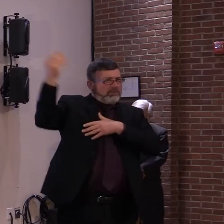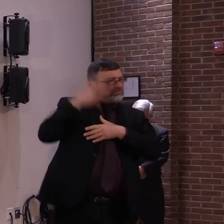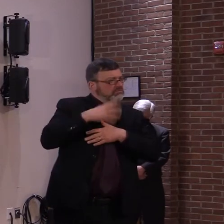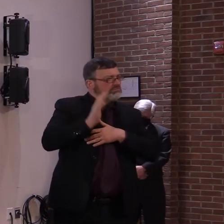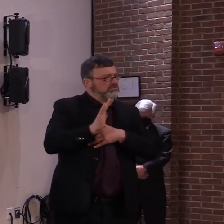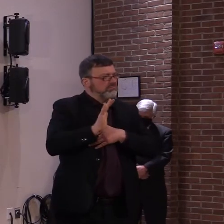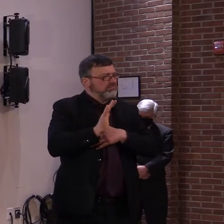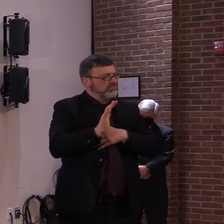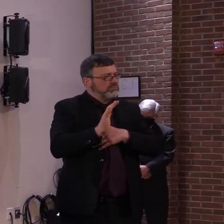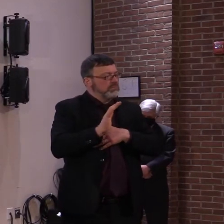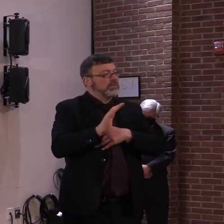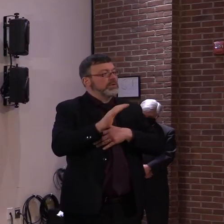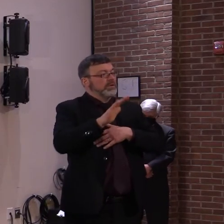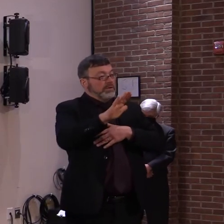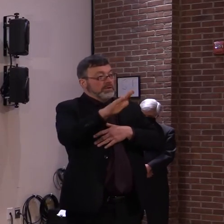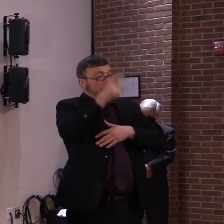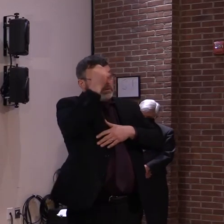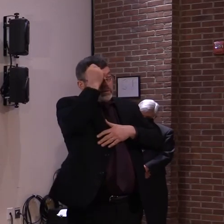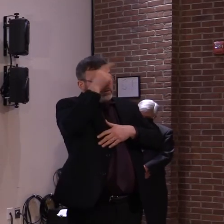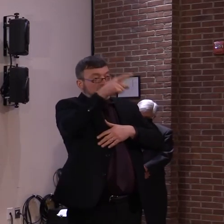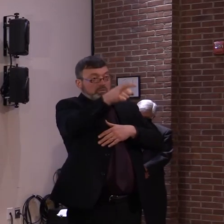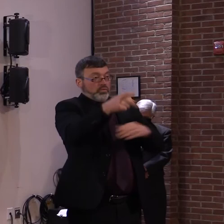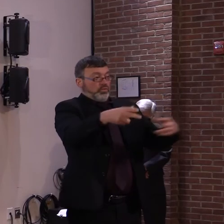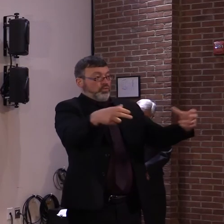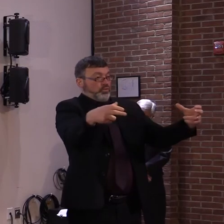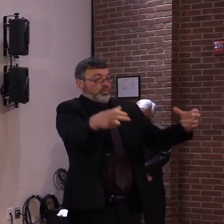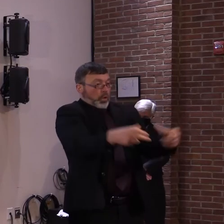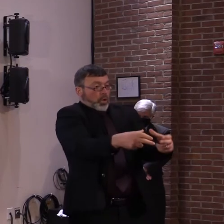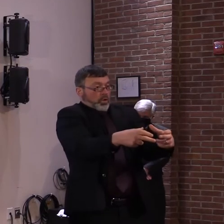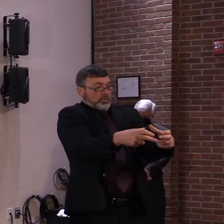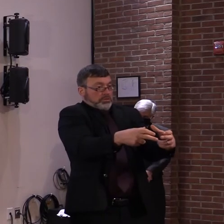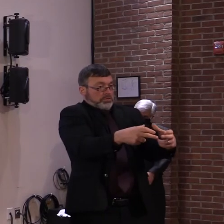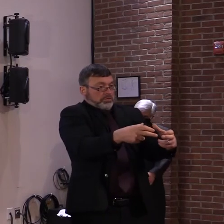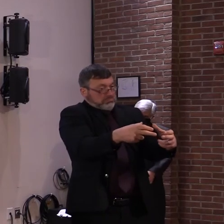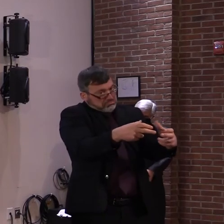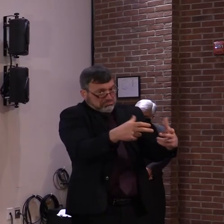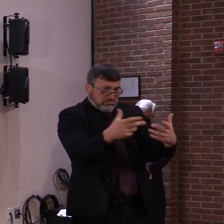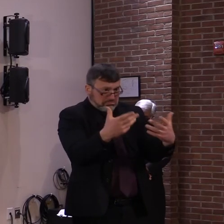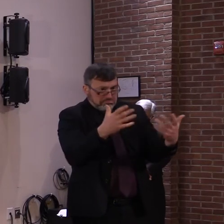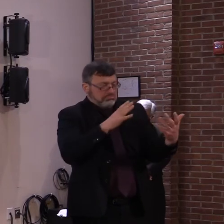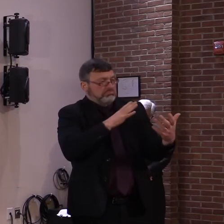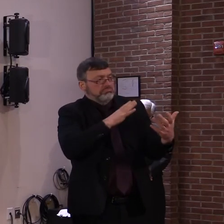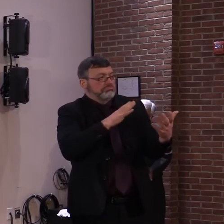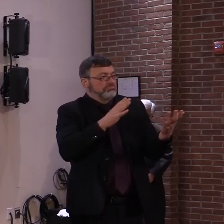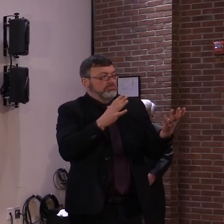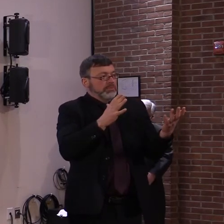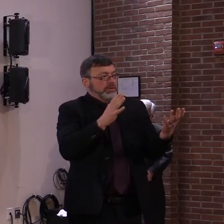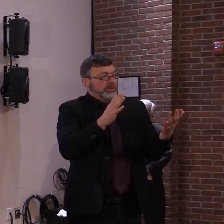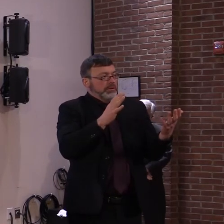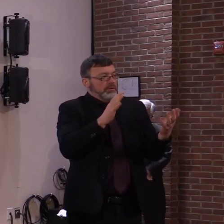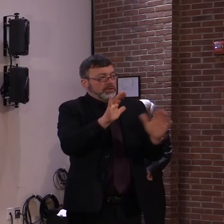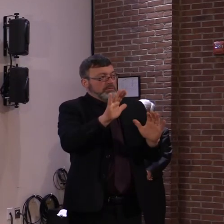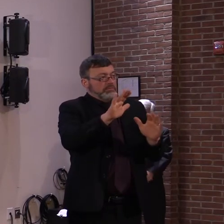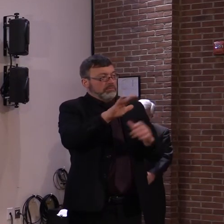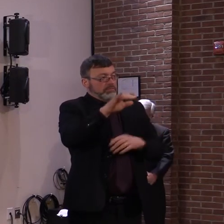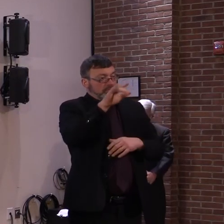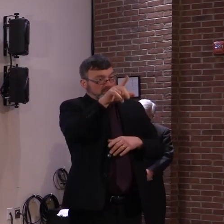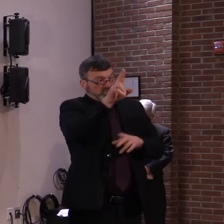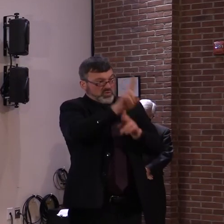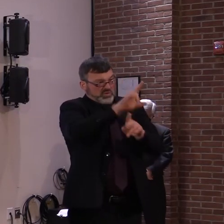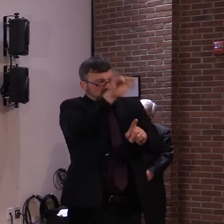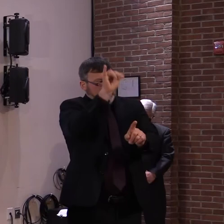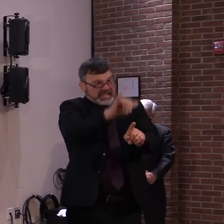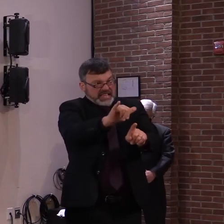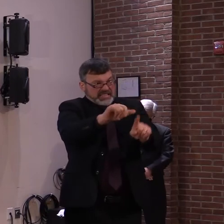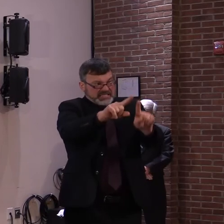a significant point. But my sense is when you start using tests, you've automatically eliminated quarantine and you're just